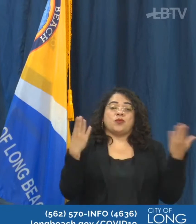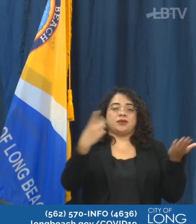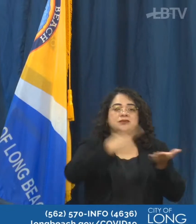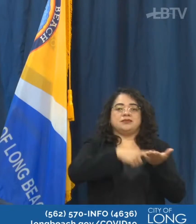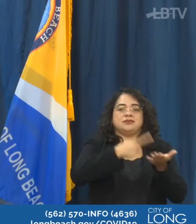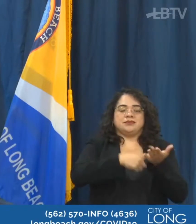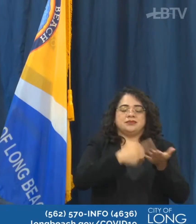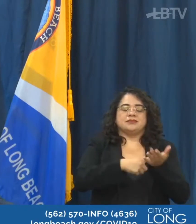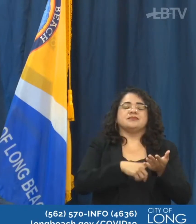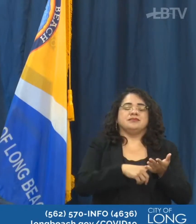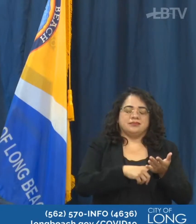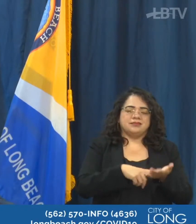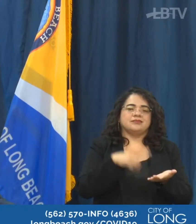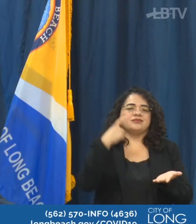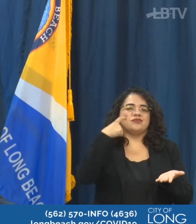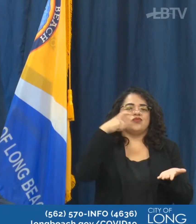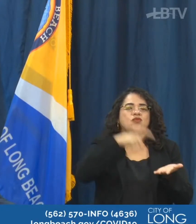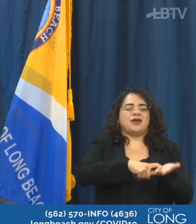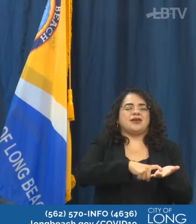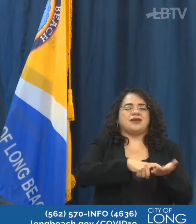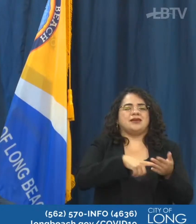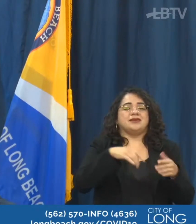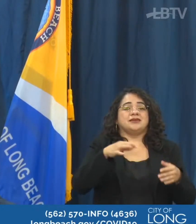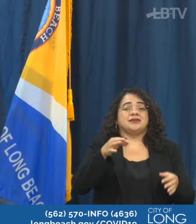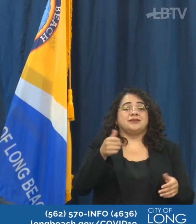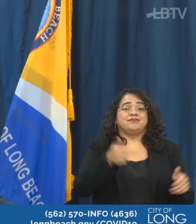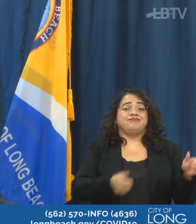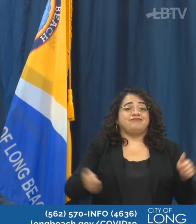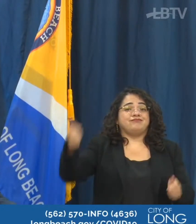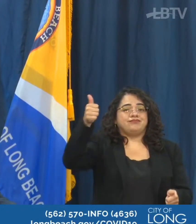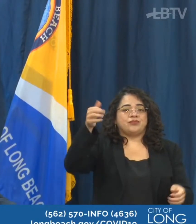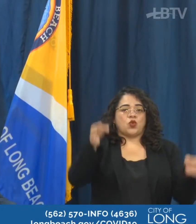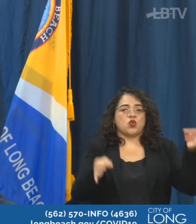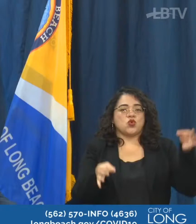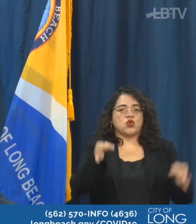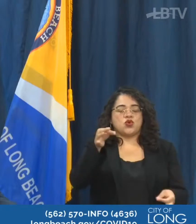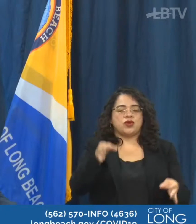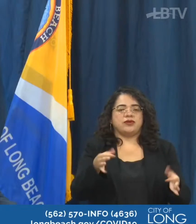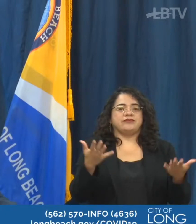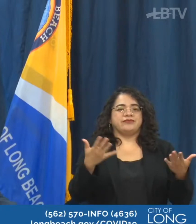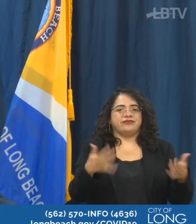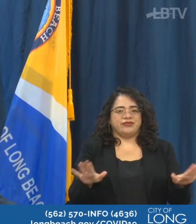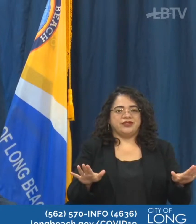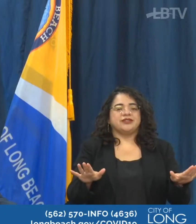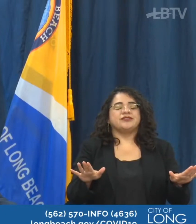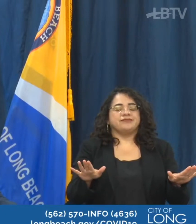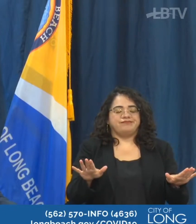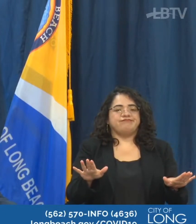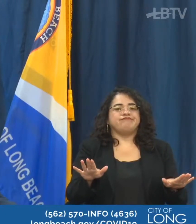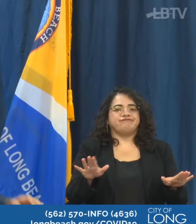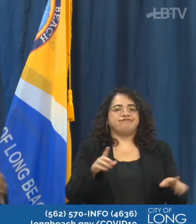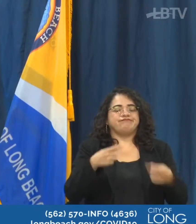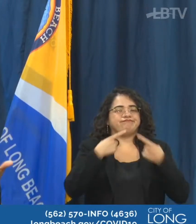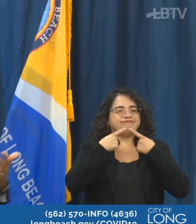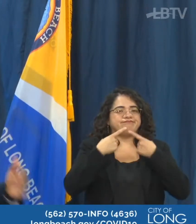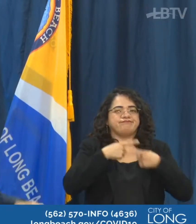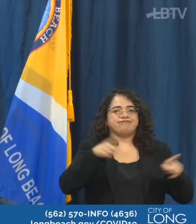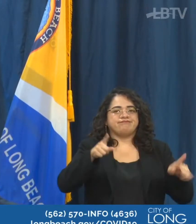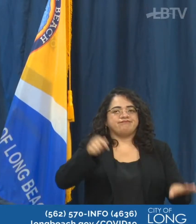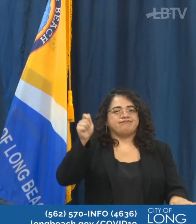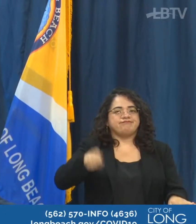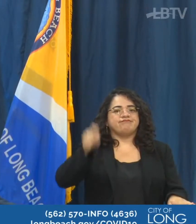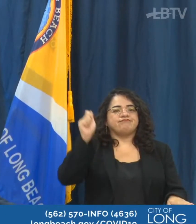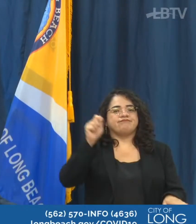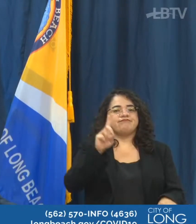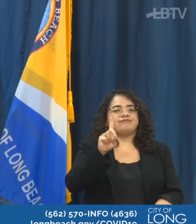talking about the Supreme Court today. The Supreme Court today ruled on an important ruling as it relates to DACA which we all know is a